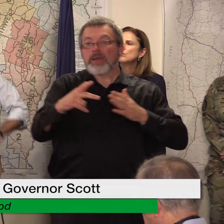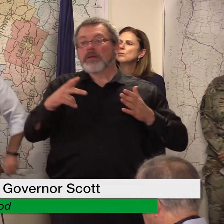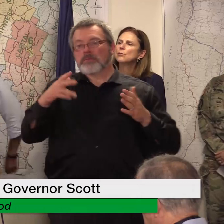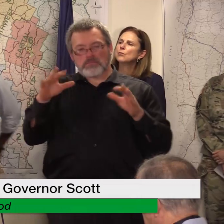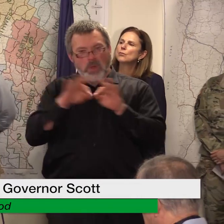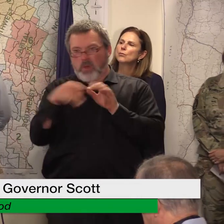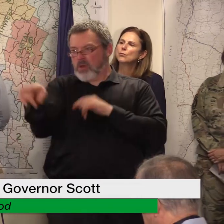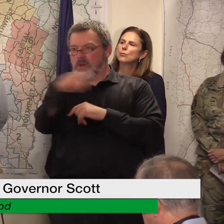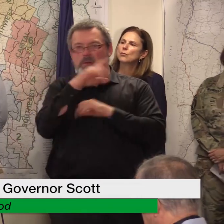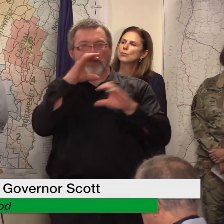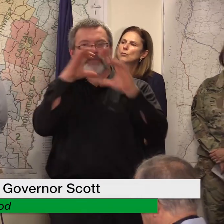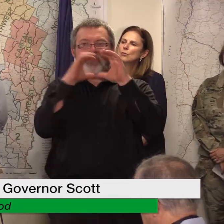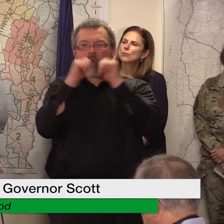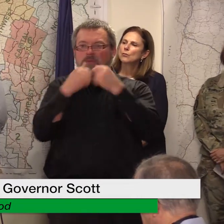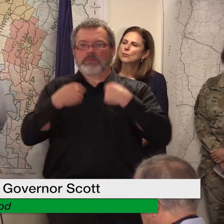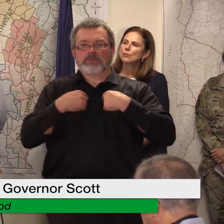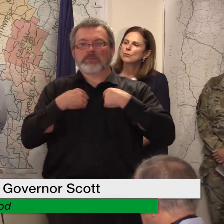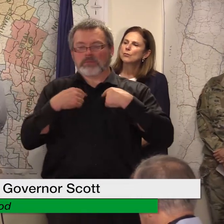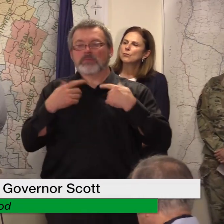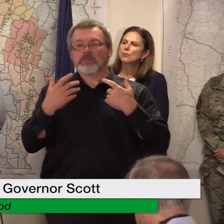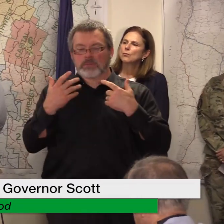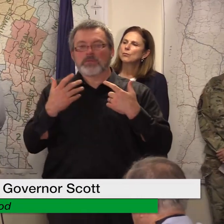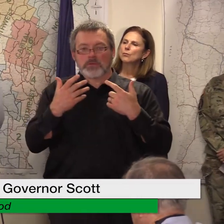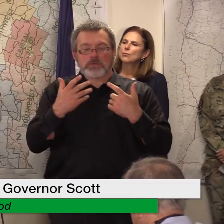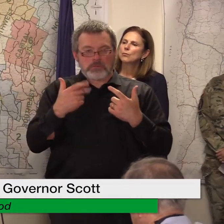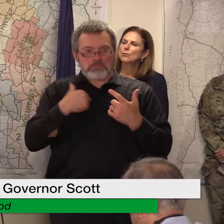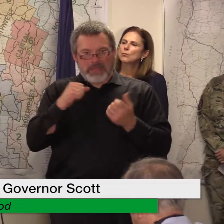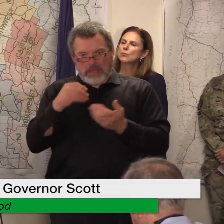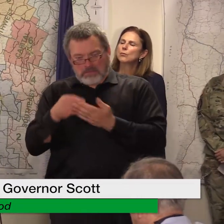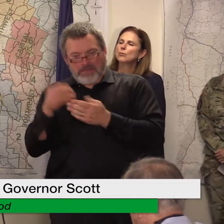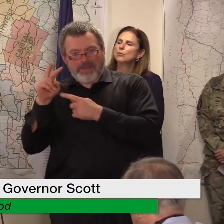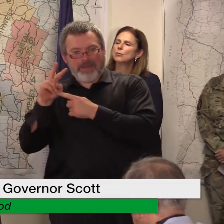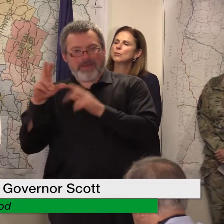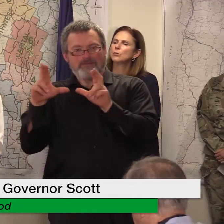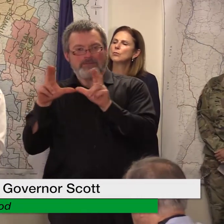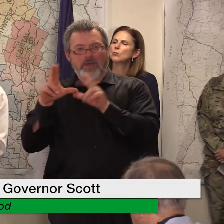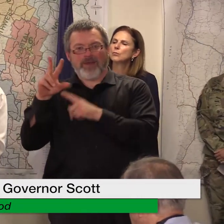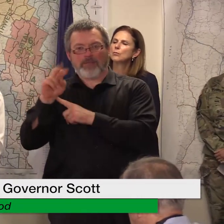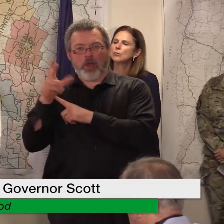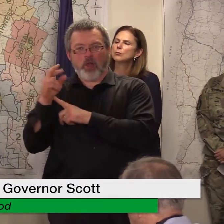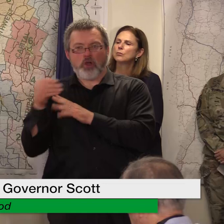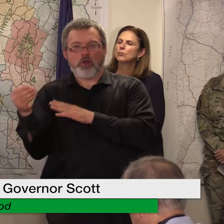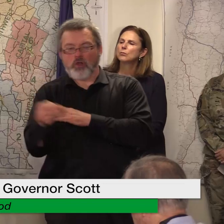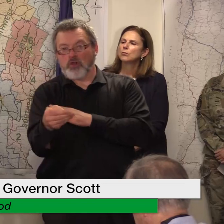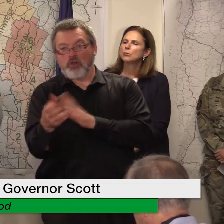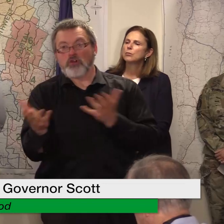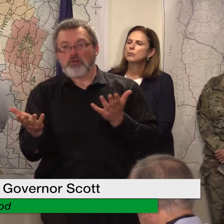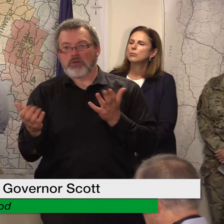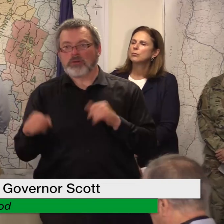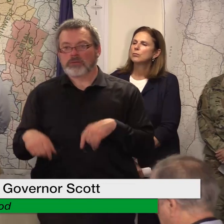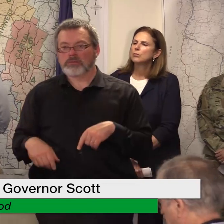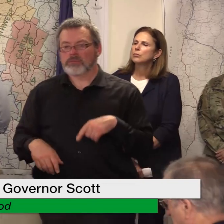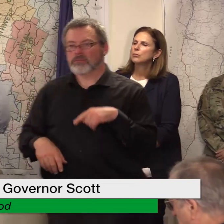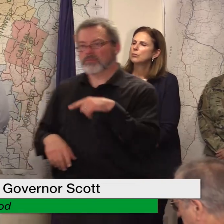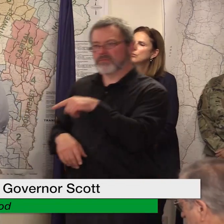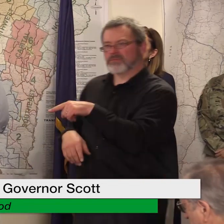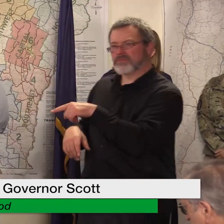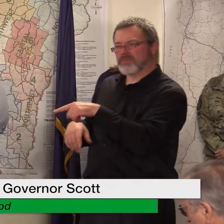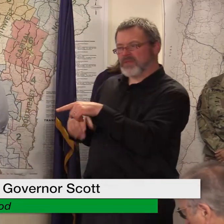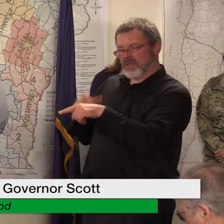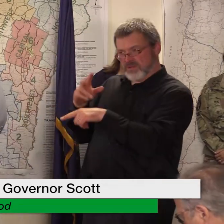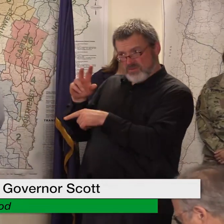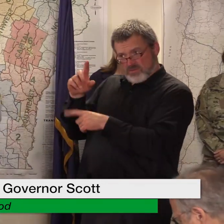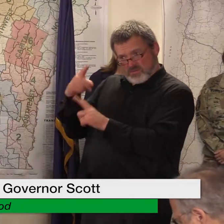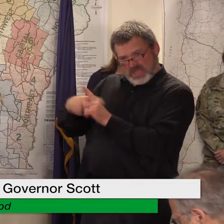can reimburse them for for their expenditures when you say rental assistance is that for hotels or for apartments okay okay so